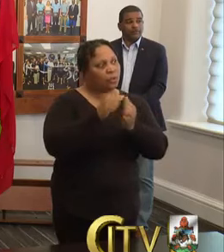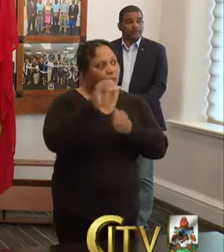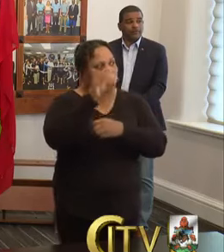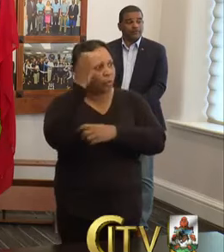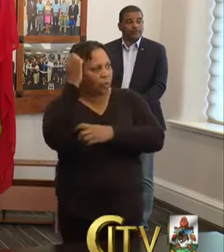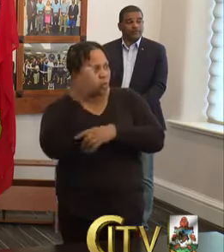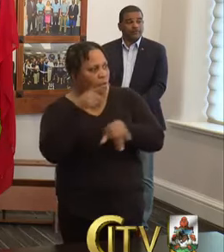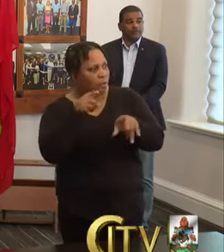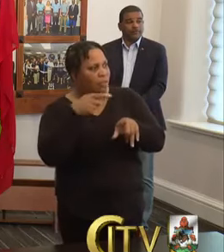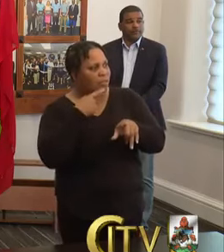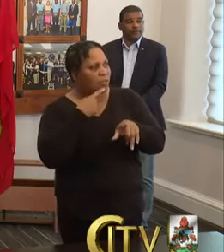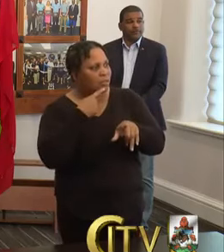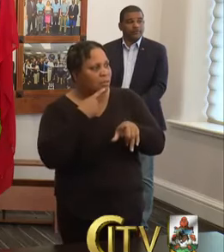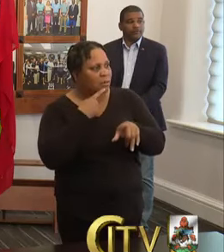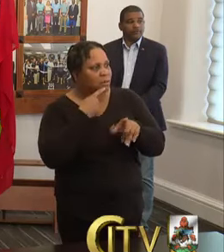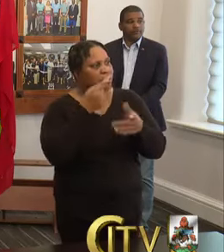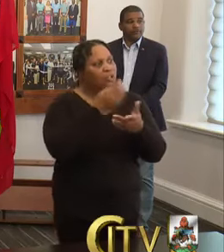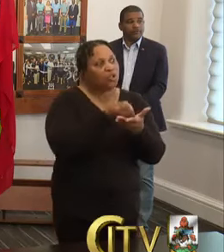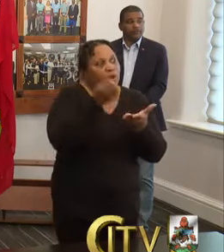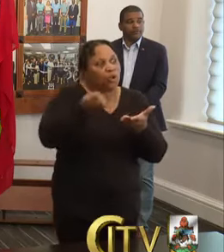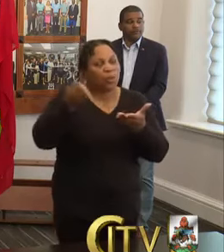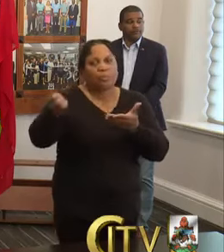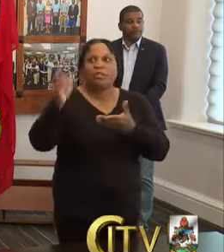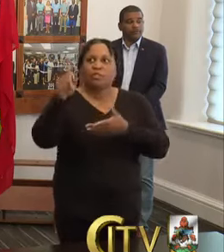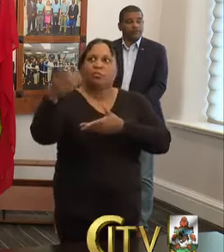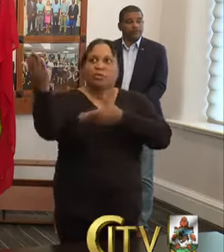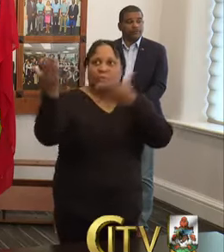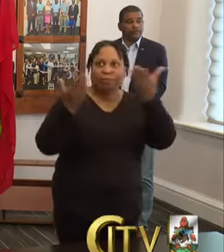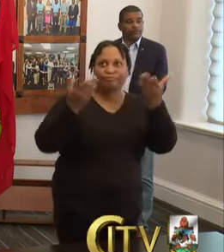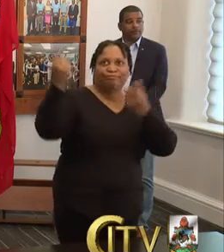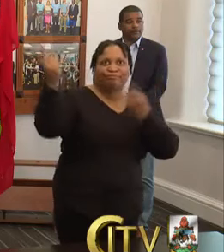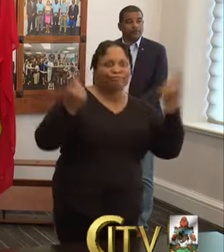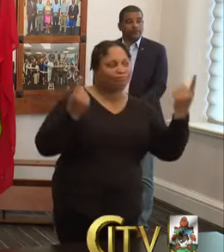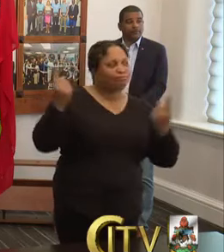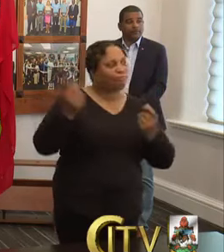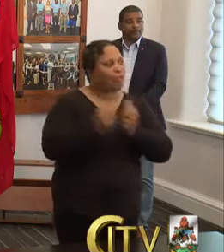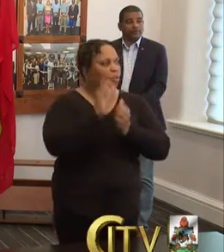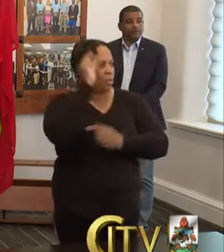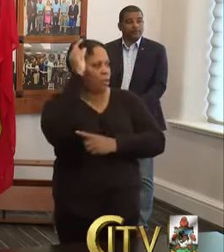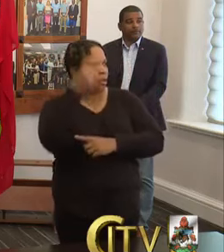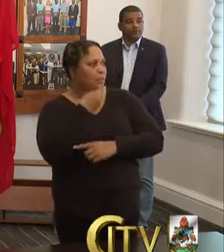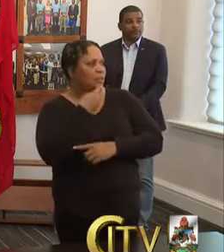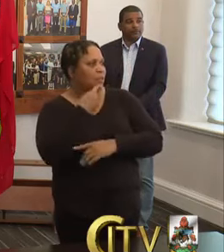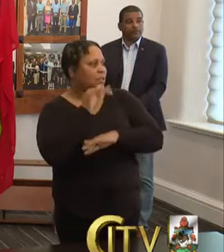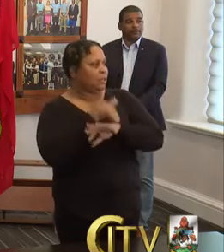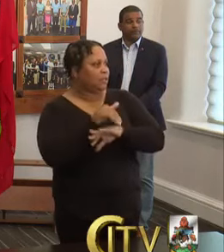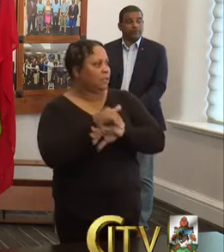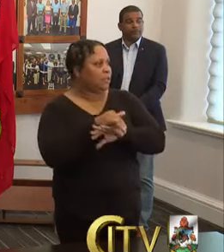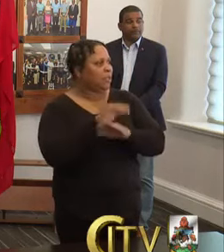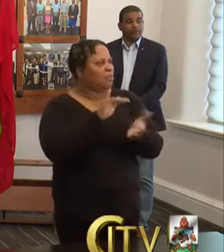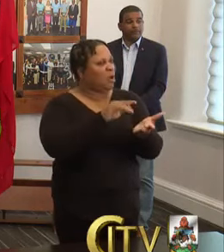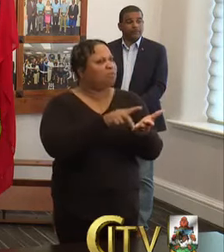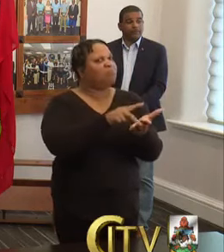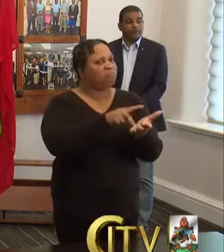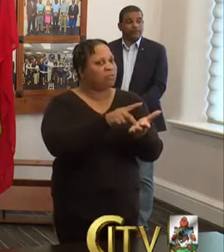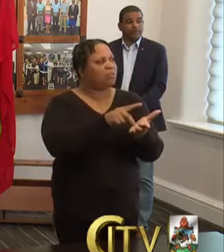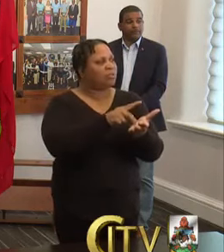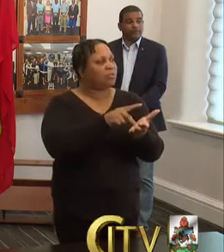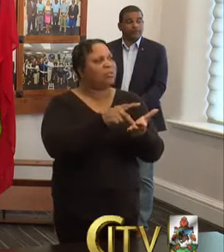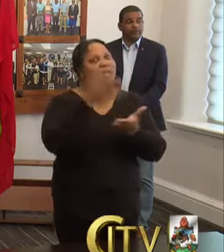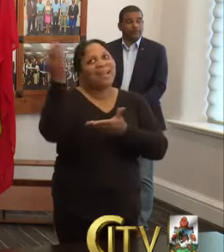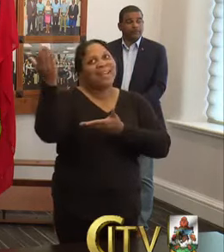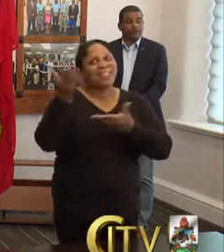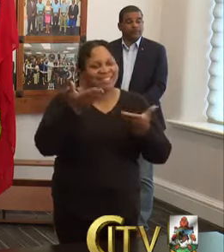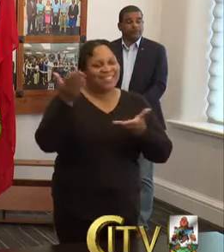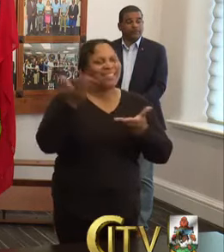some pledges or promises of equipment or items coming over from them. I know the Governor mentioned this evening about some pharmaceutical items